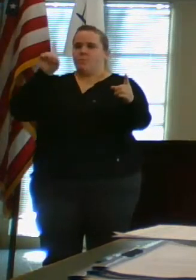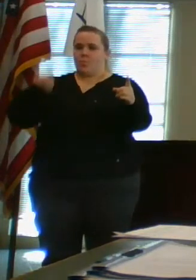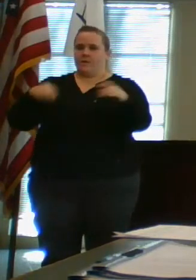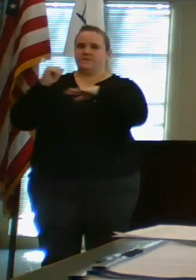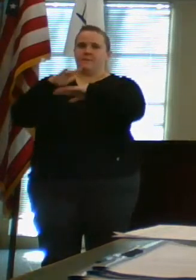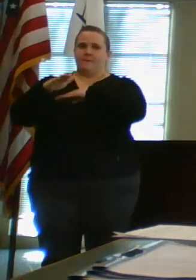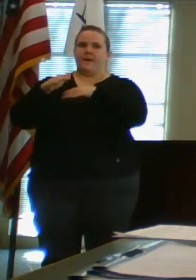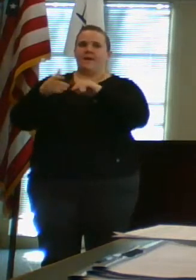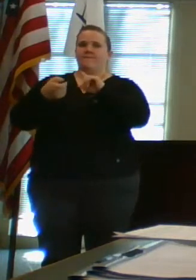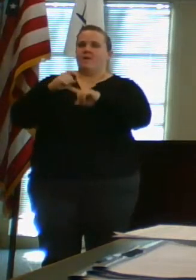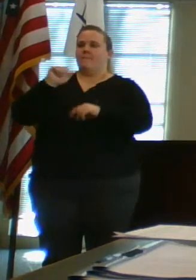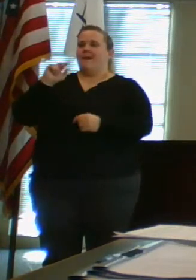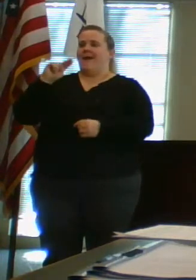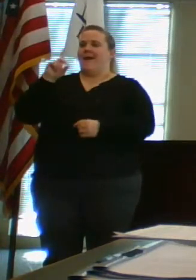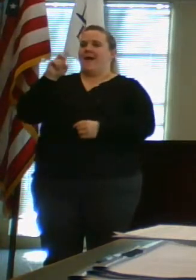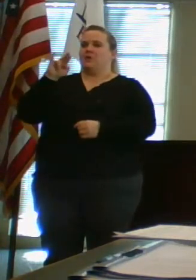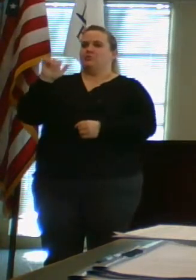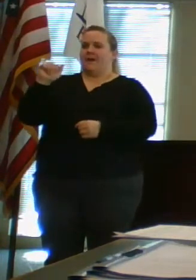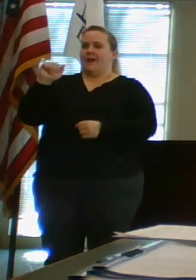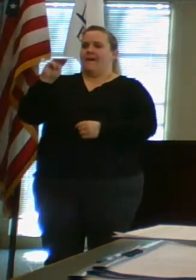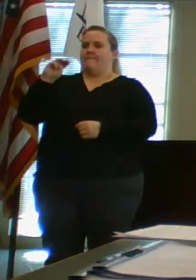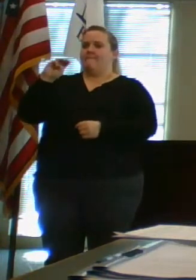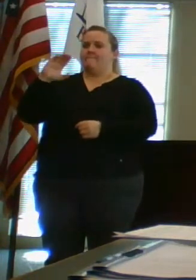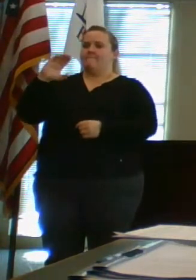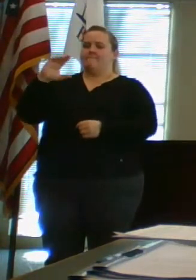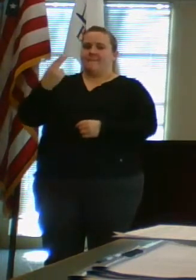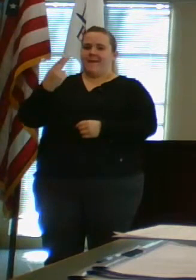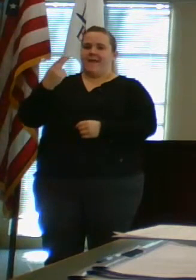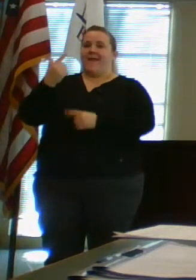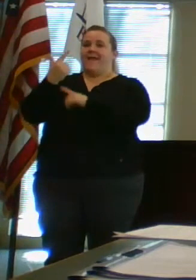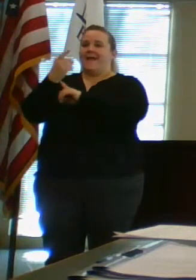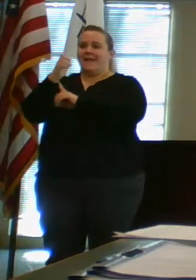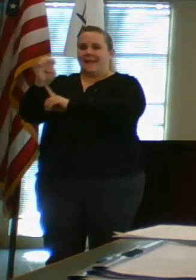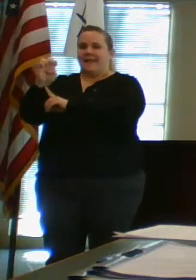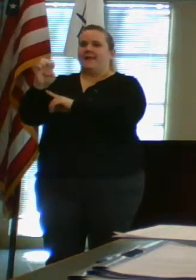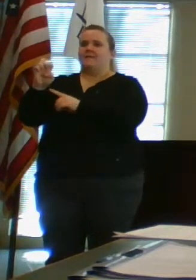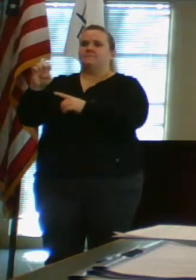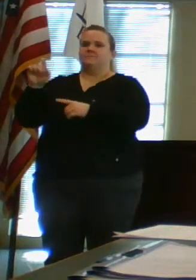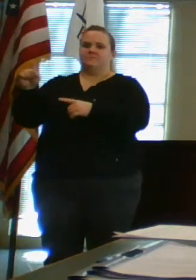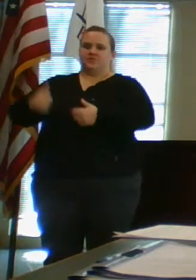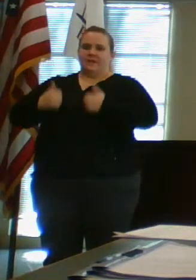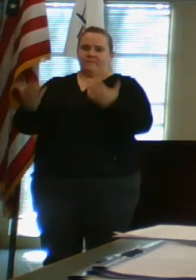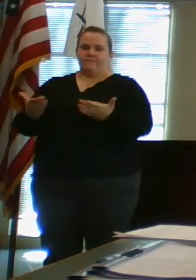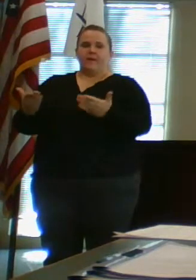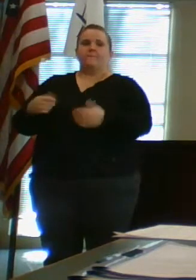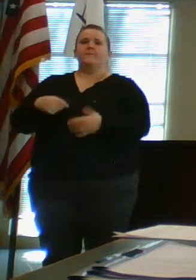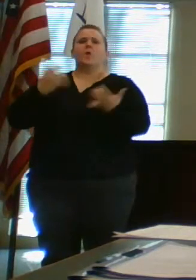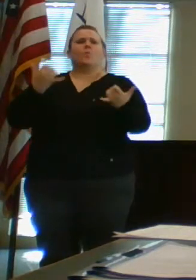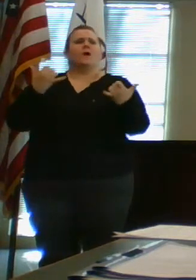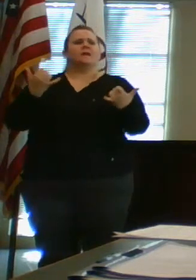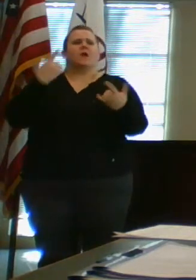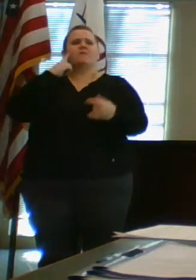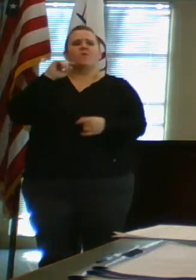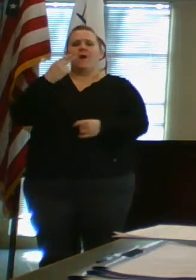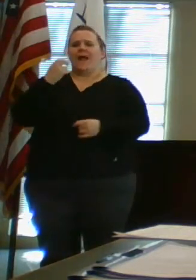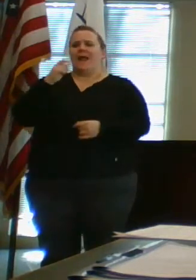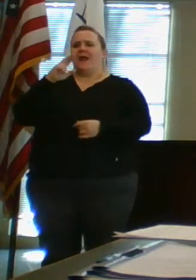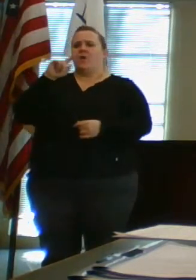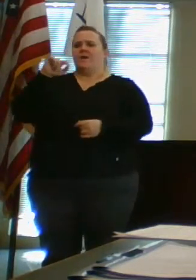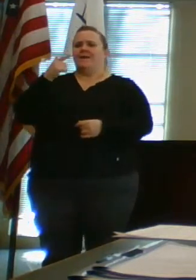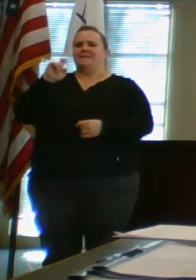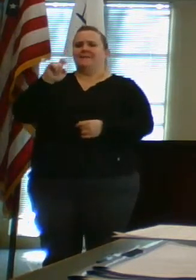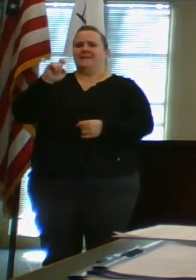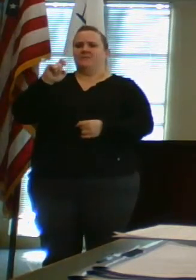submitted by Andrew McGee, who is a Beaver resident. And the question is, what is the current capacity of Heritage Valley Beaver?